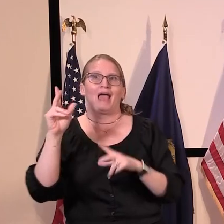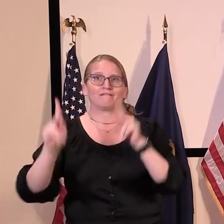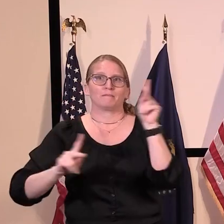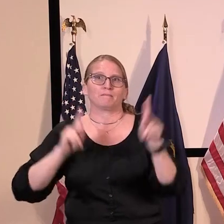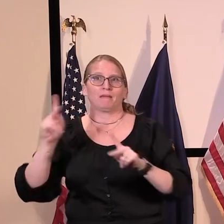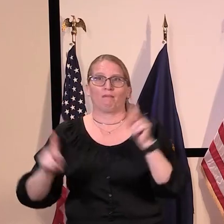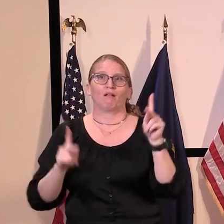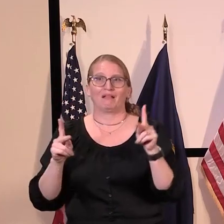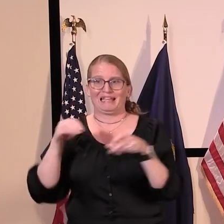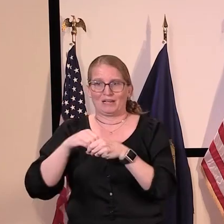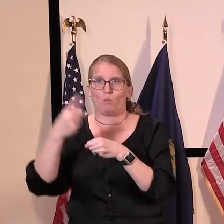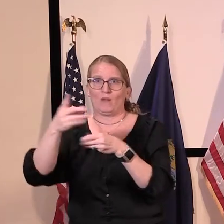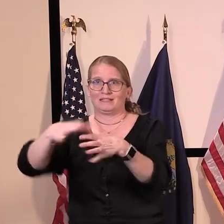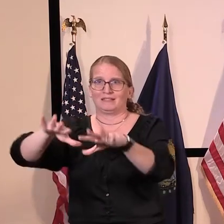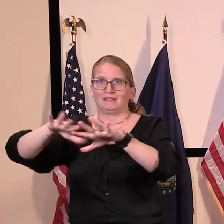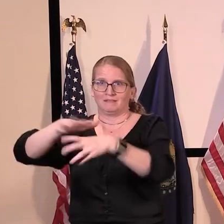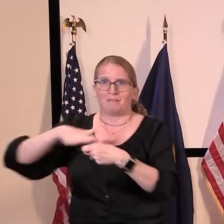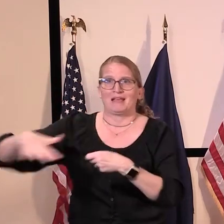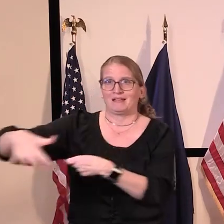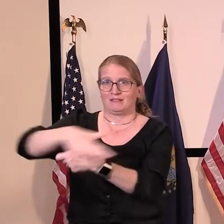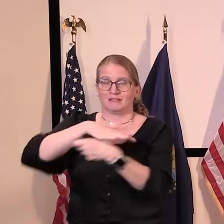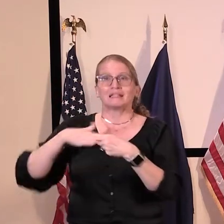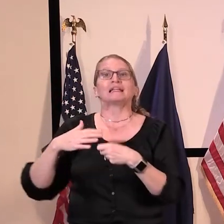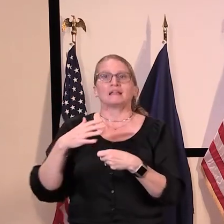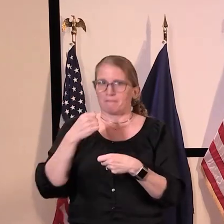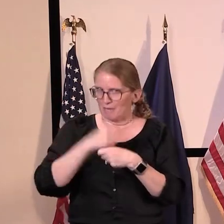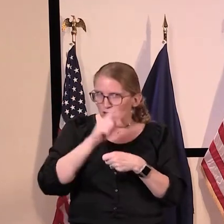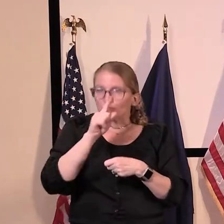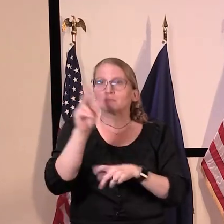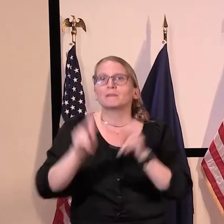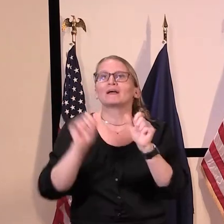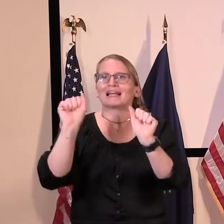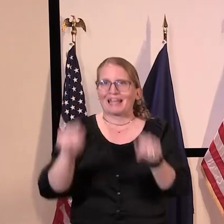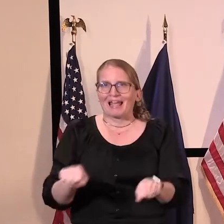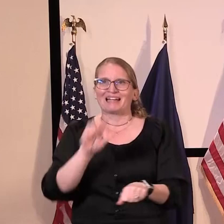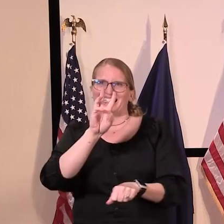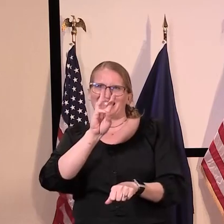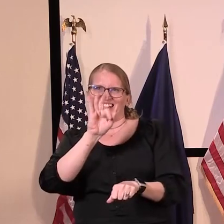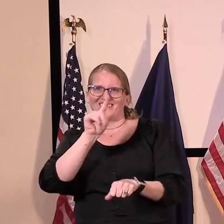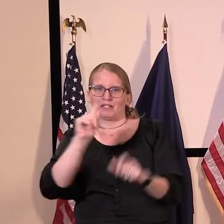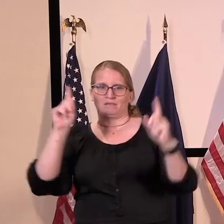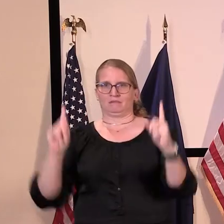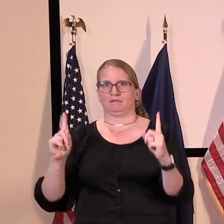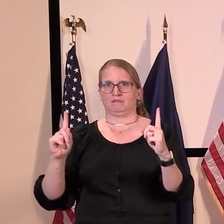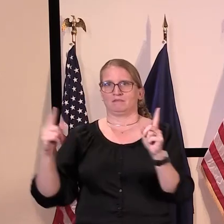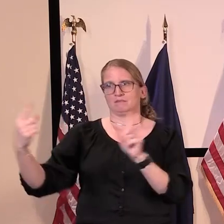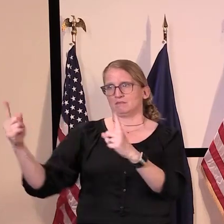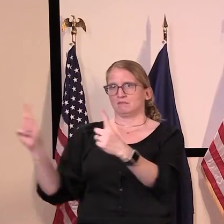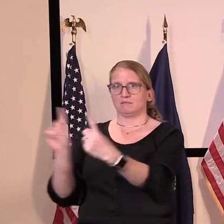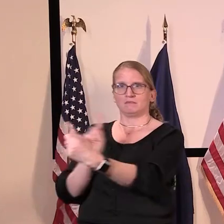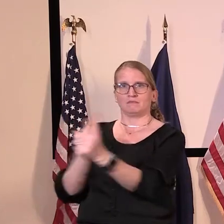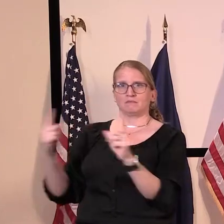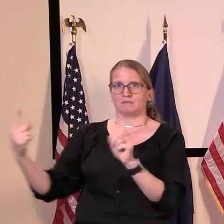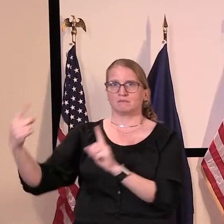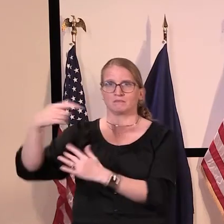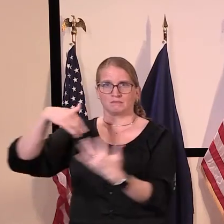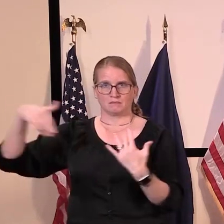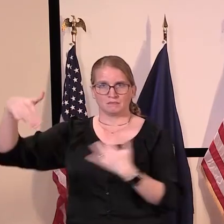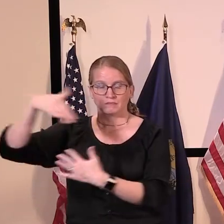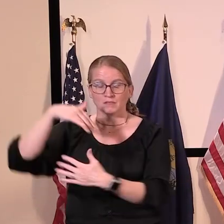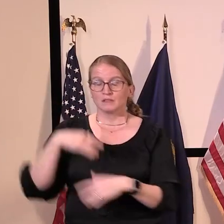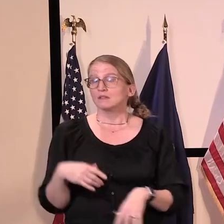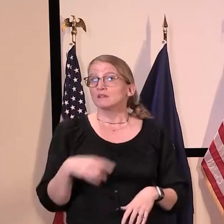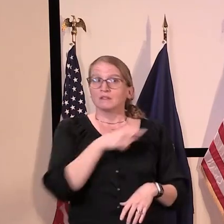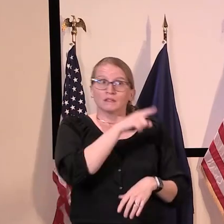enough to keep these workers at least six feet apart at all times. For those businesses already open